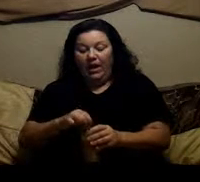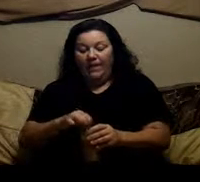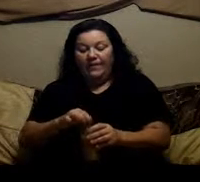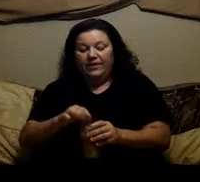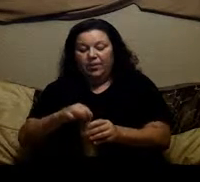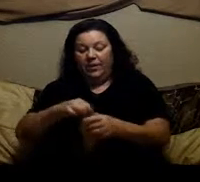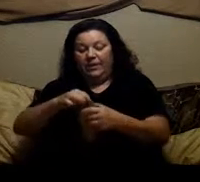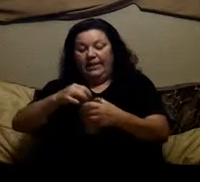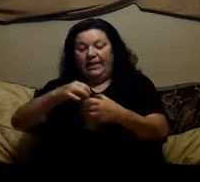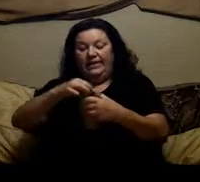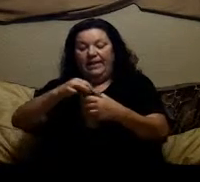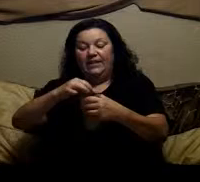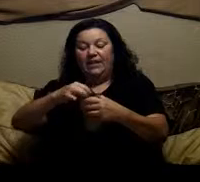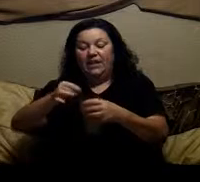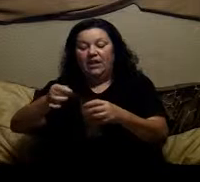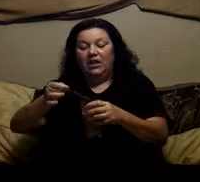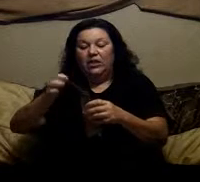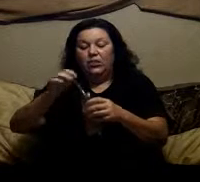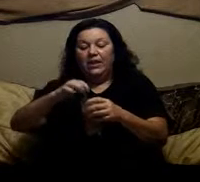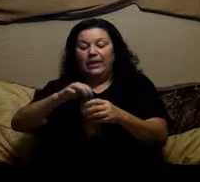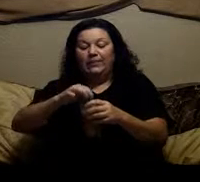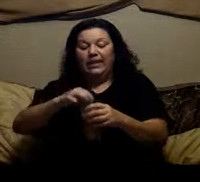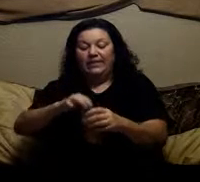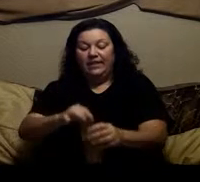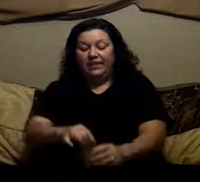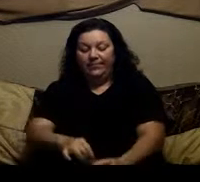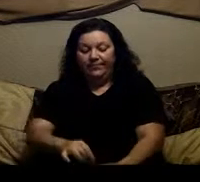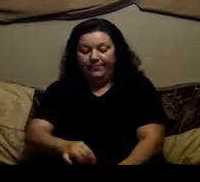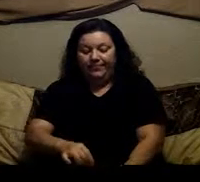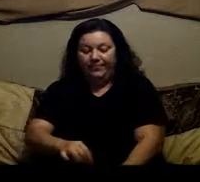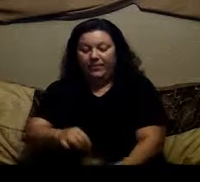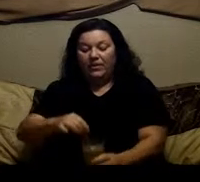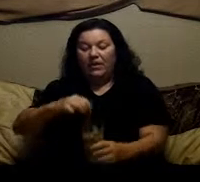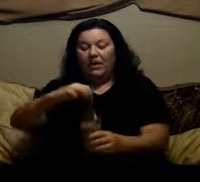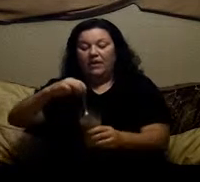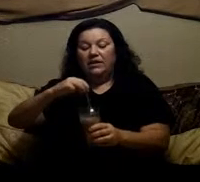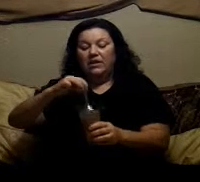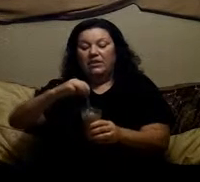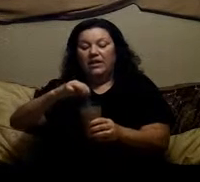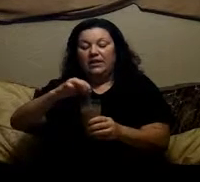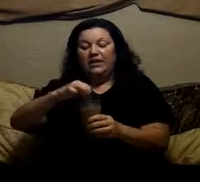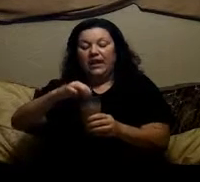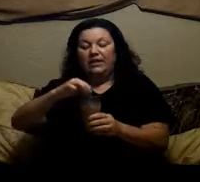and This one like I said you want to keep testing it Until you get it to that